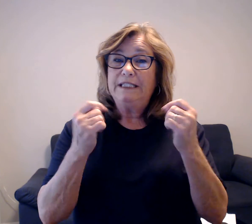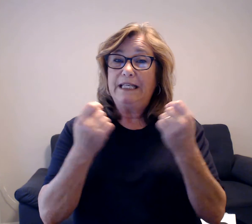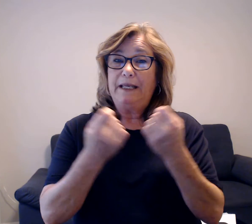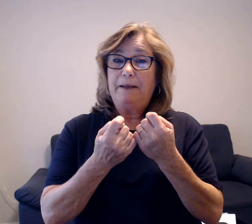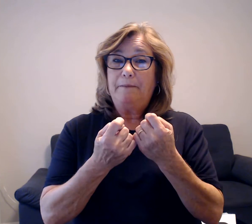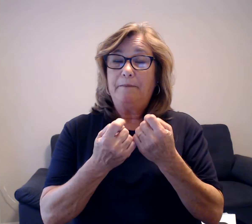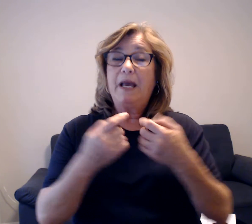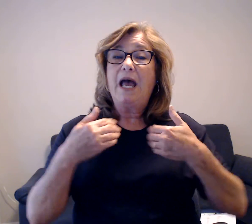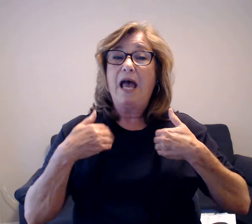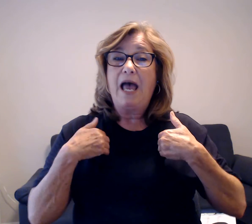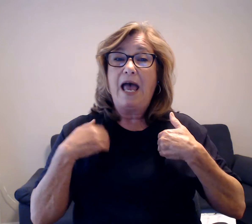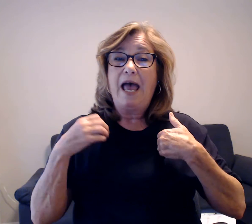tomorrow.